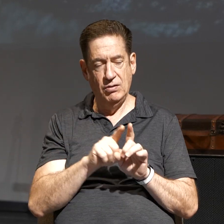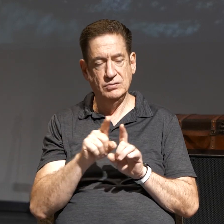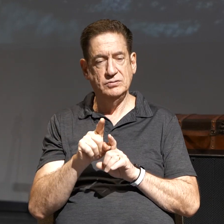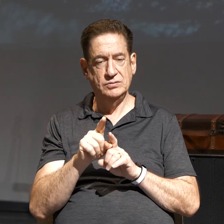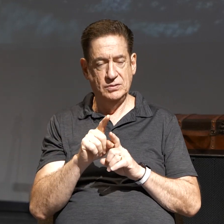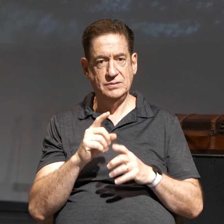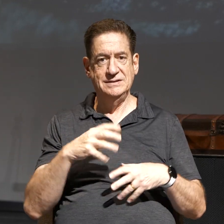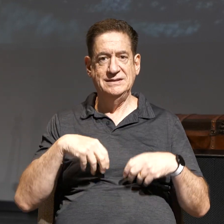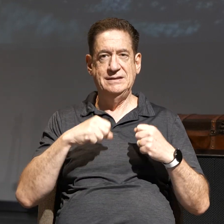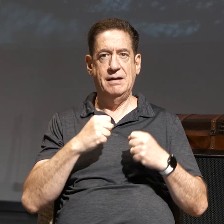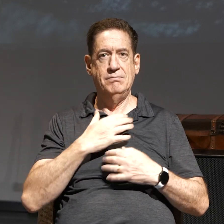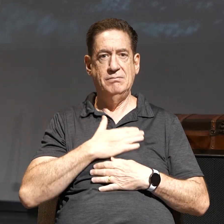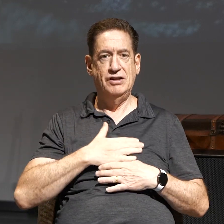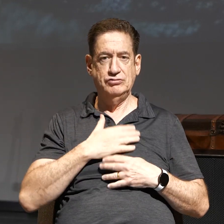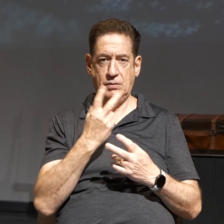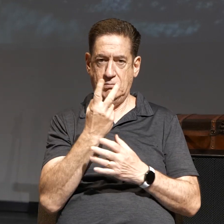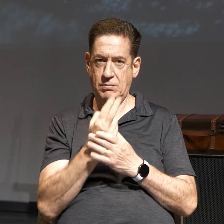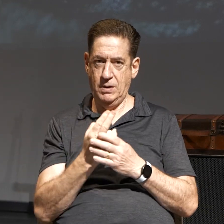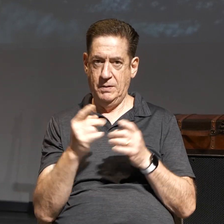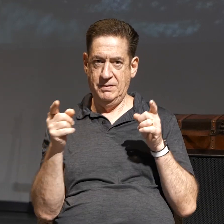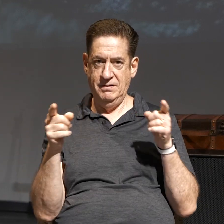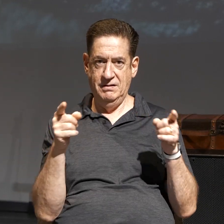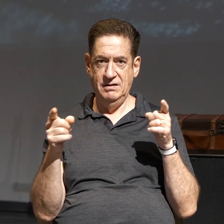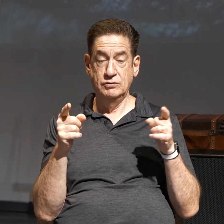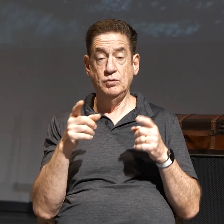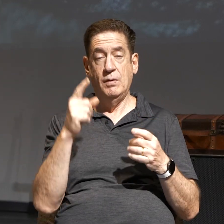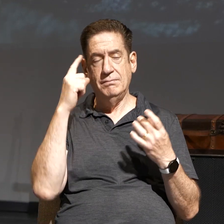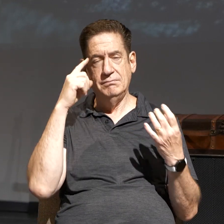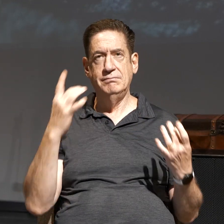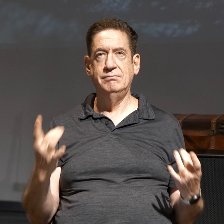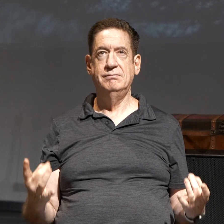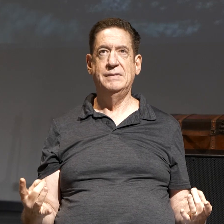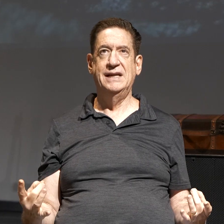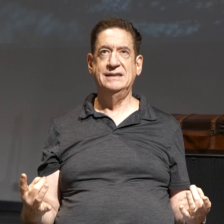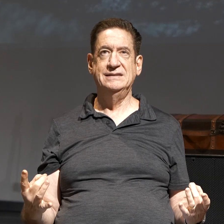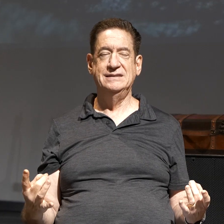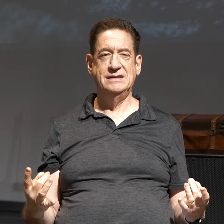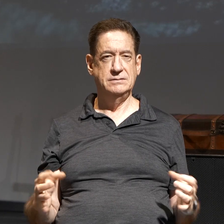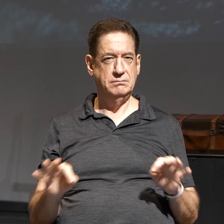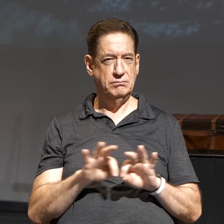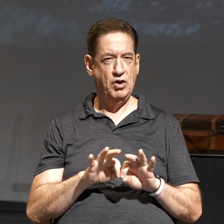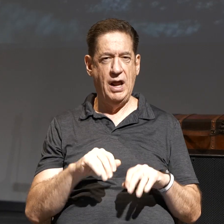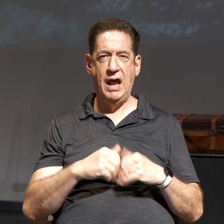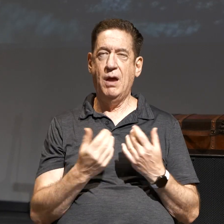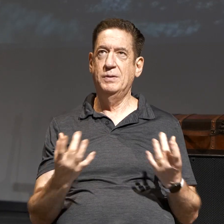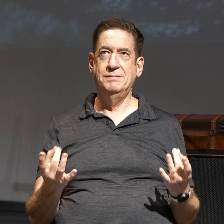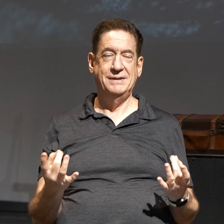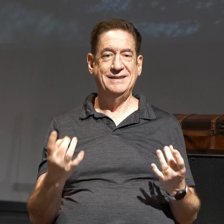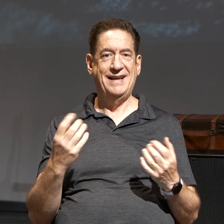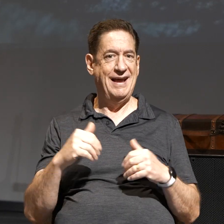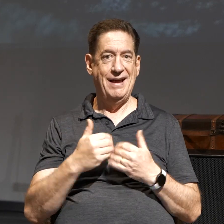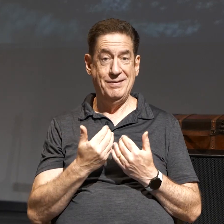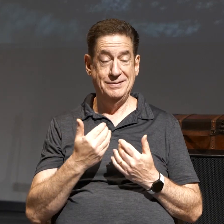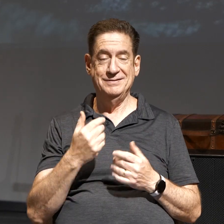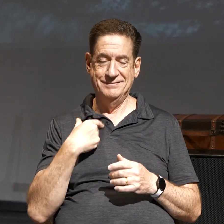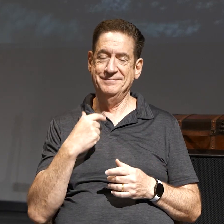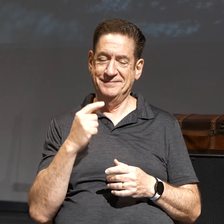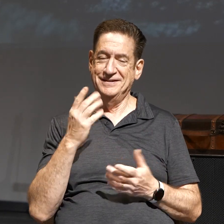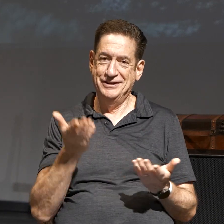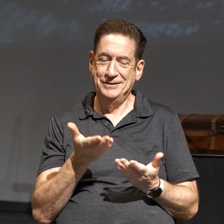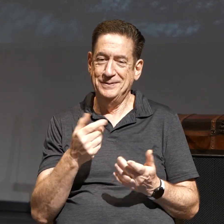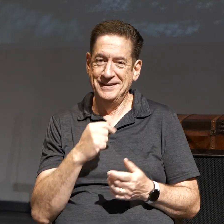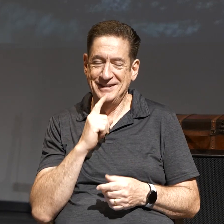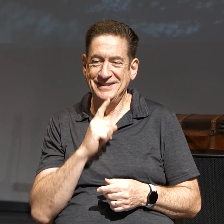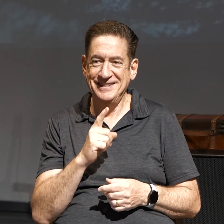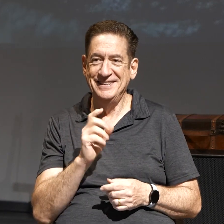meditates. Okay. Wow. Took us all this time to get to the most important part of this is to learn how to meditate. Woo-hoo. Here we are. Okay.